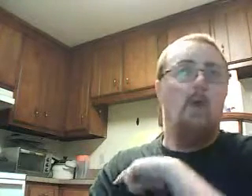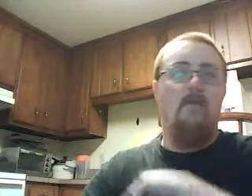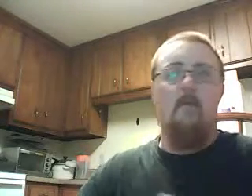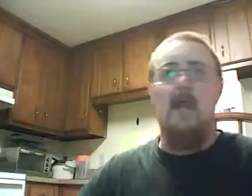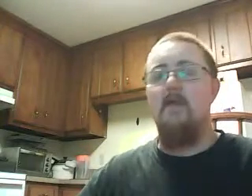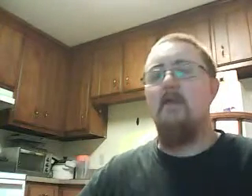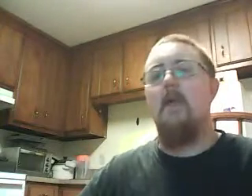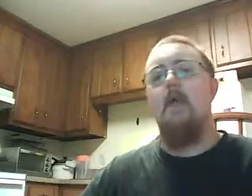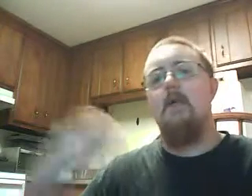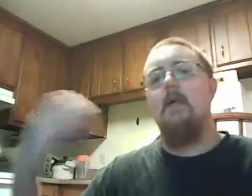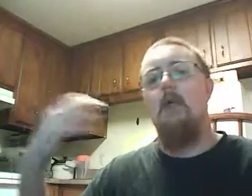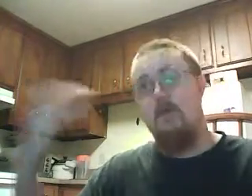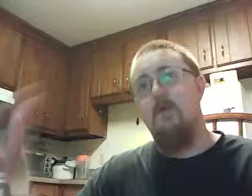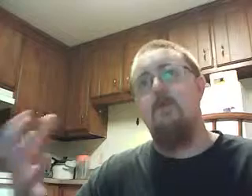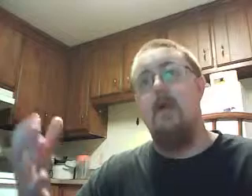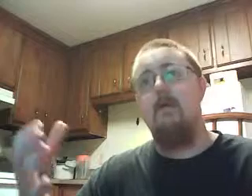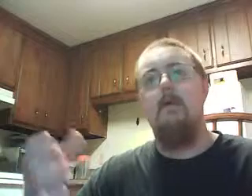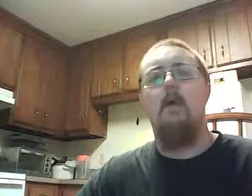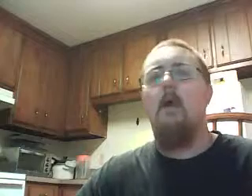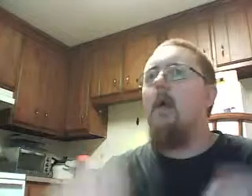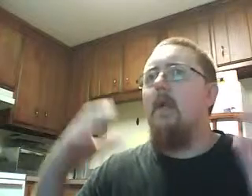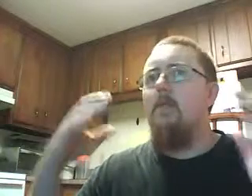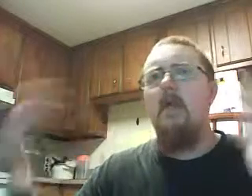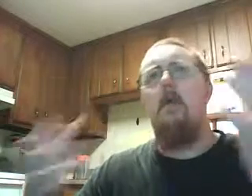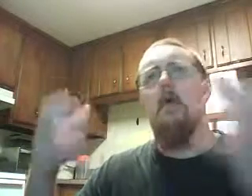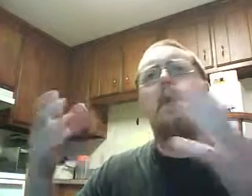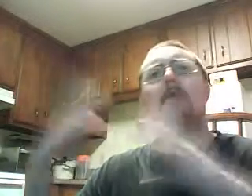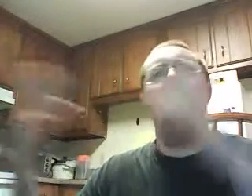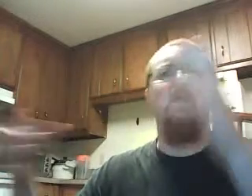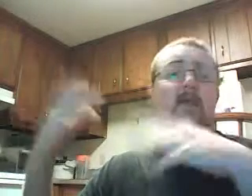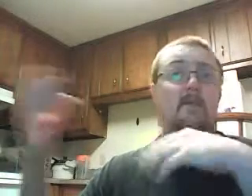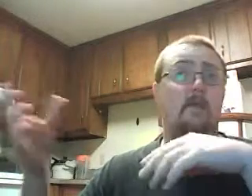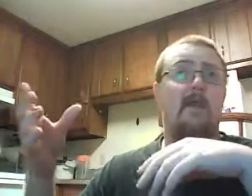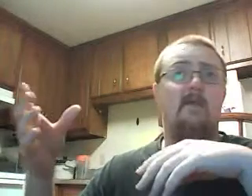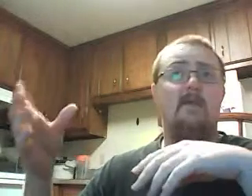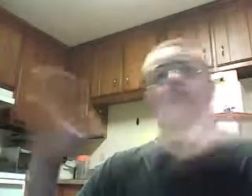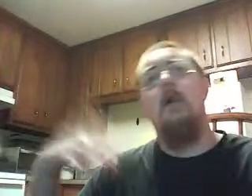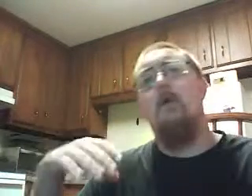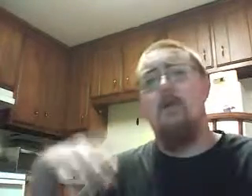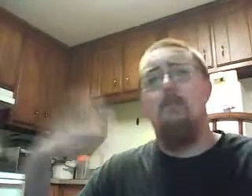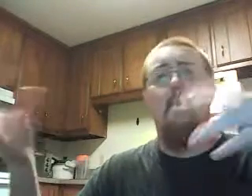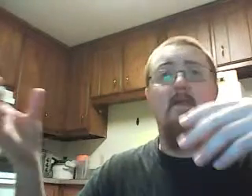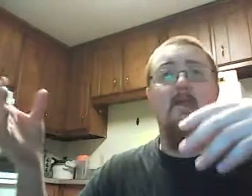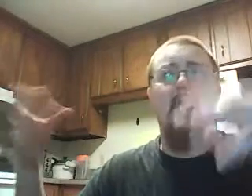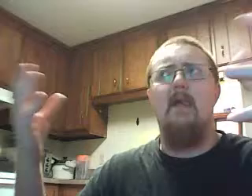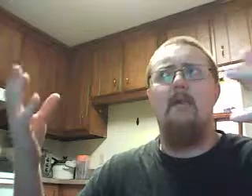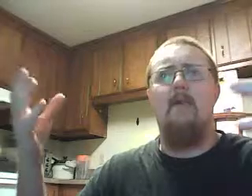market for magazines. Listia also sells magazines. It's been kind of hard. I've listed some certain magazines. They go and some magazines I had like a